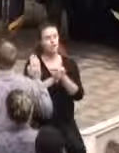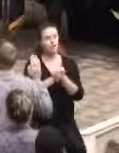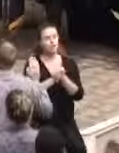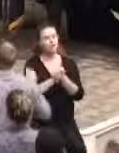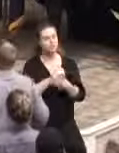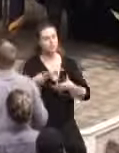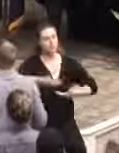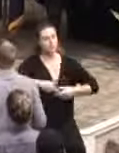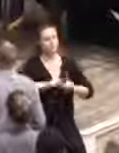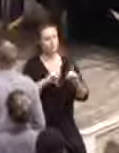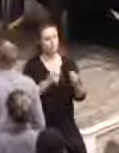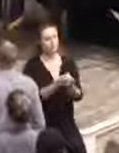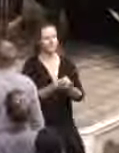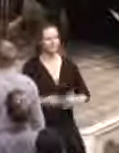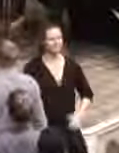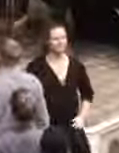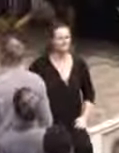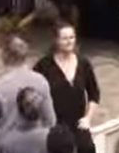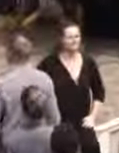and welcome to the department.